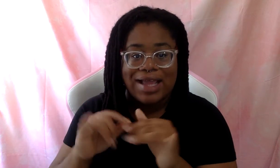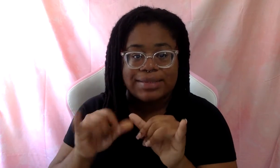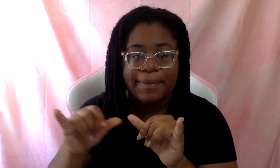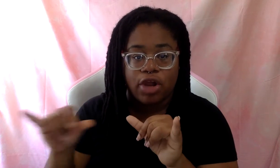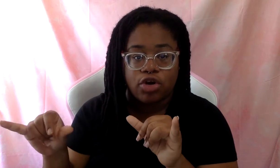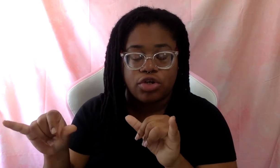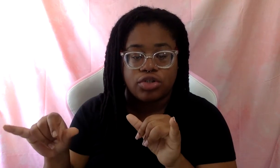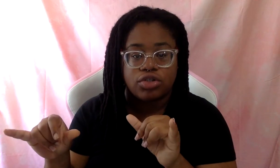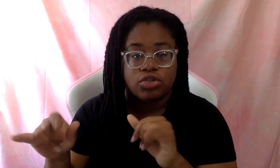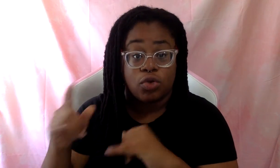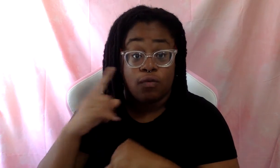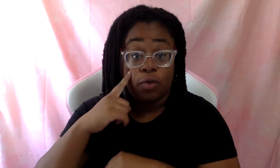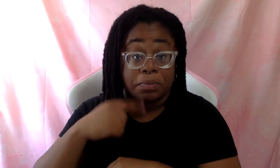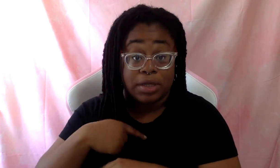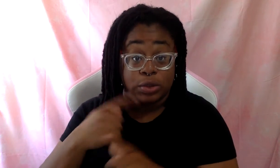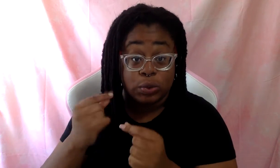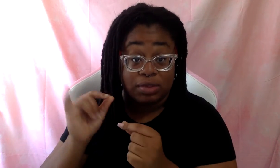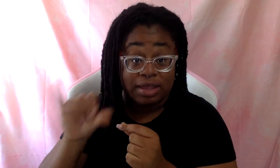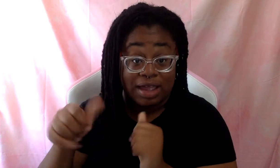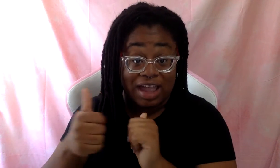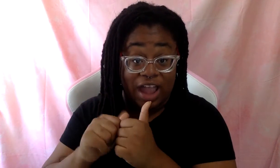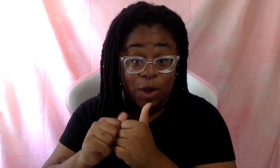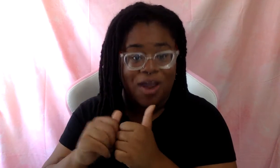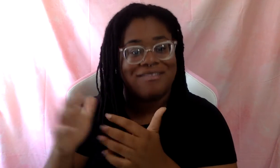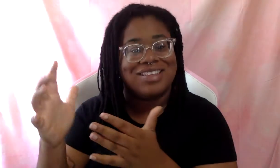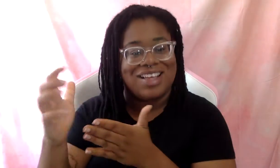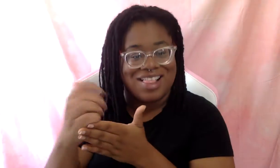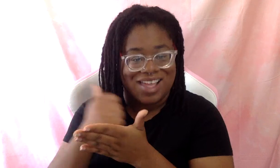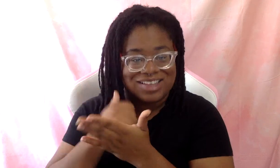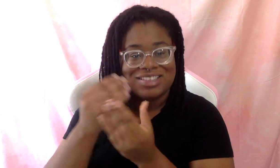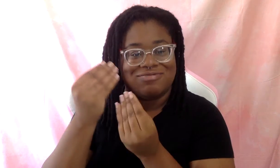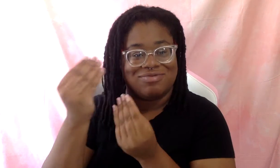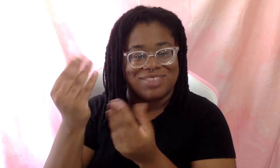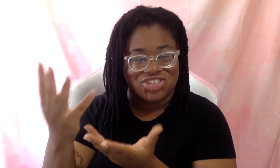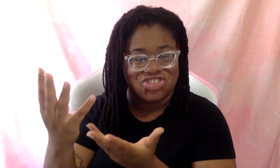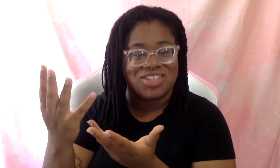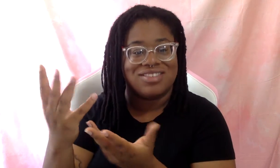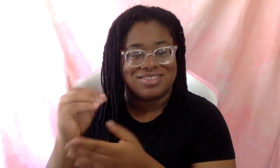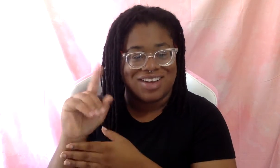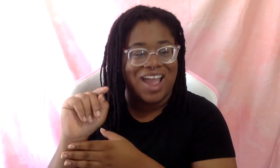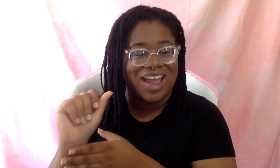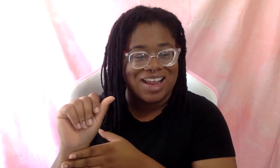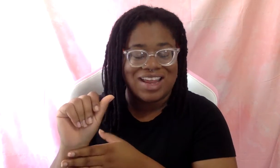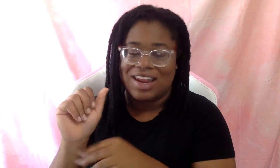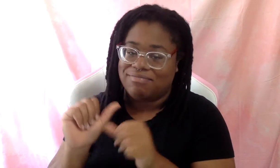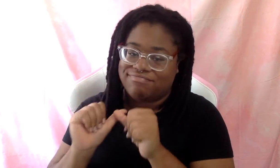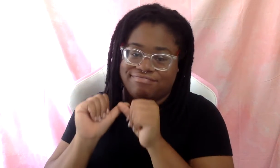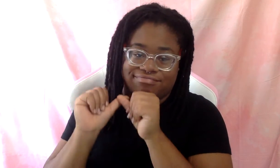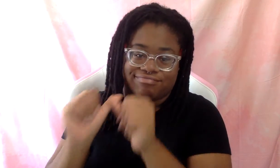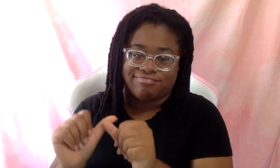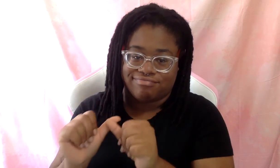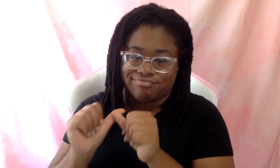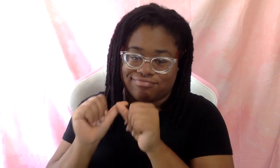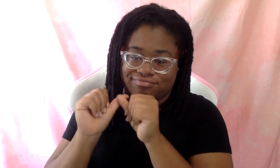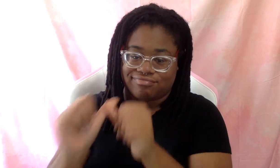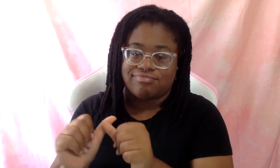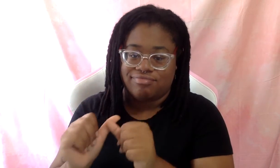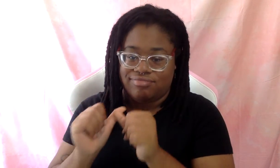recognize patterns, I have to collect data. And I am constantly doing that. I am constantly listening. I am